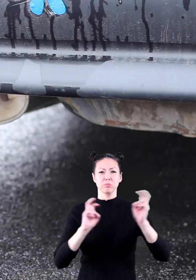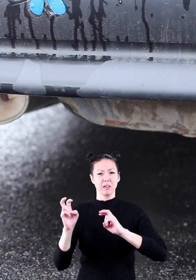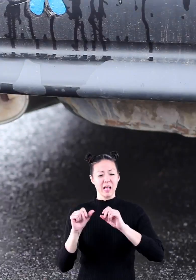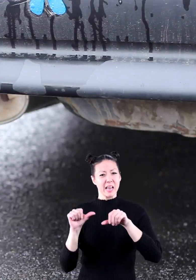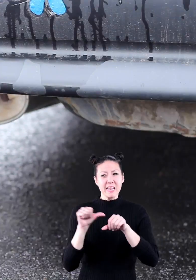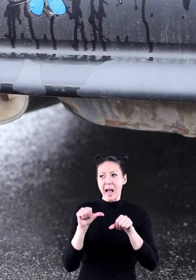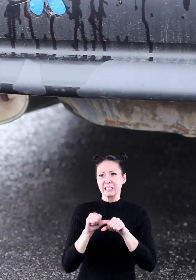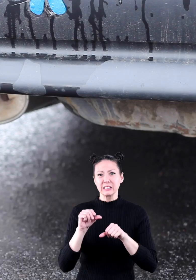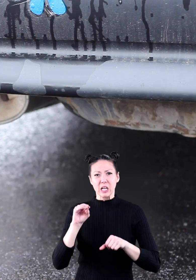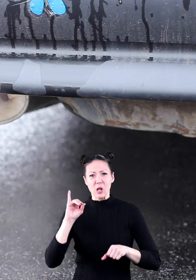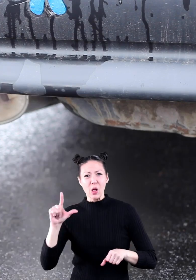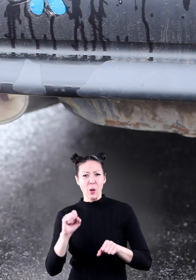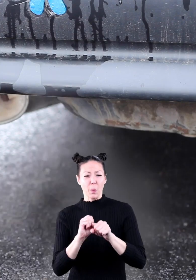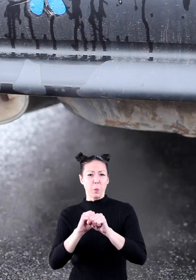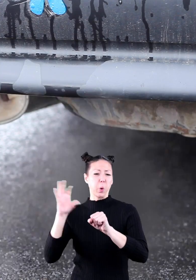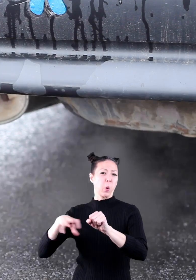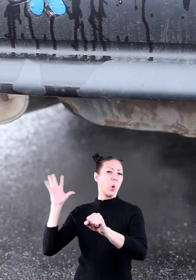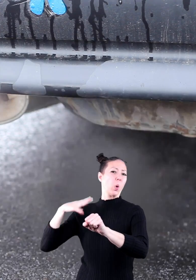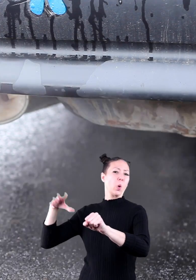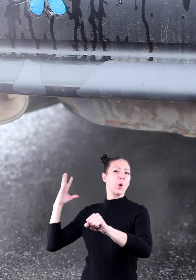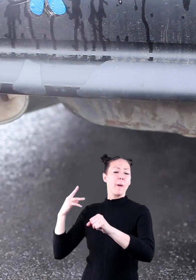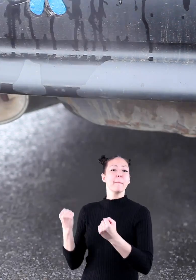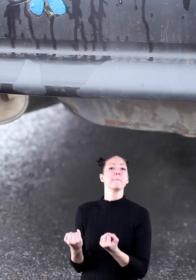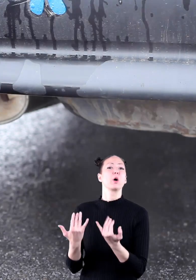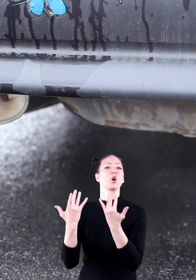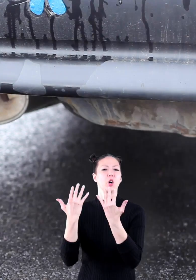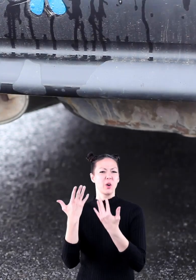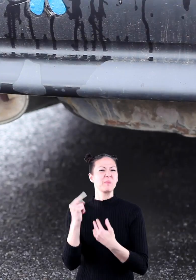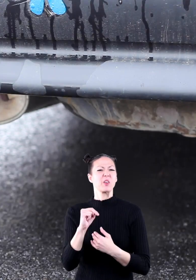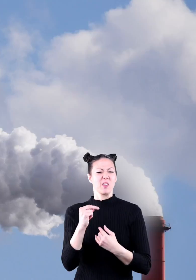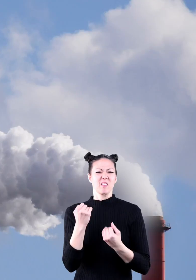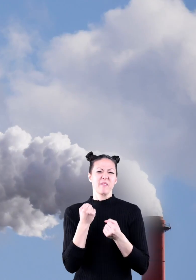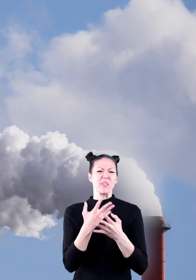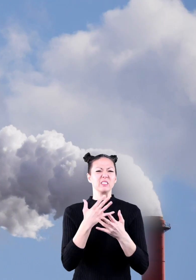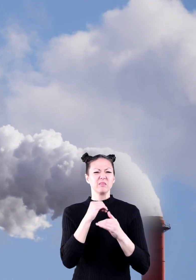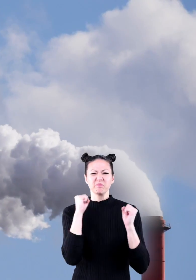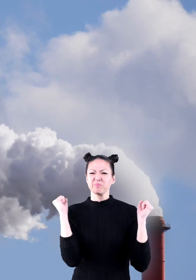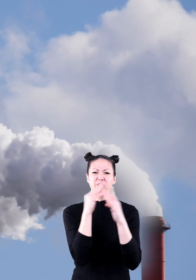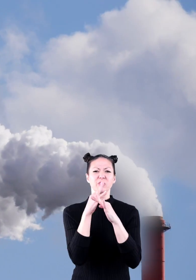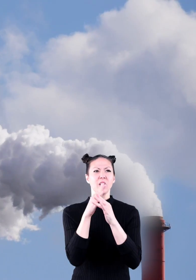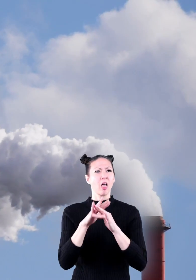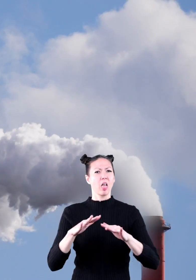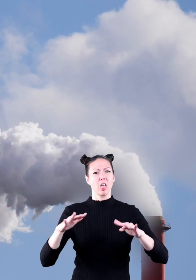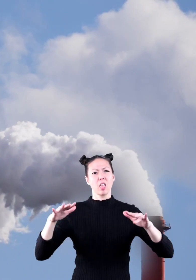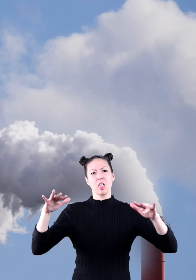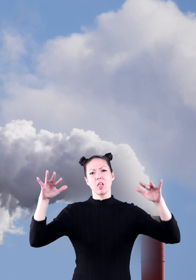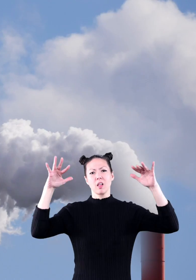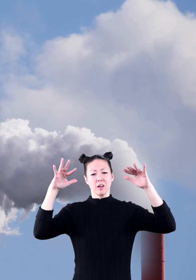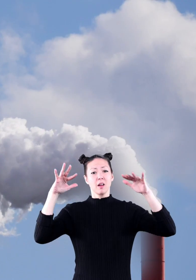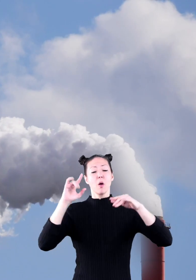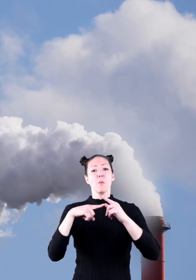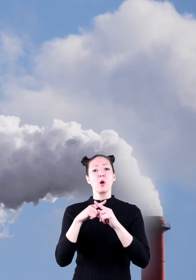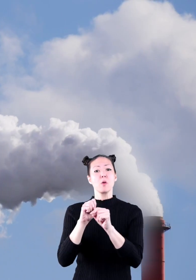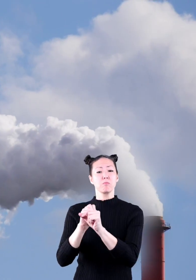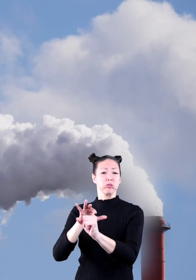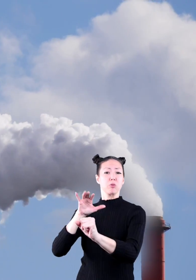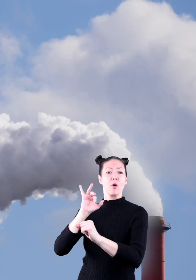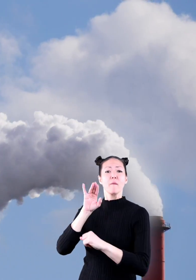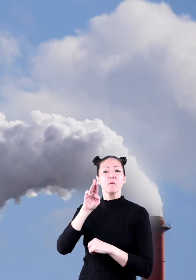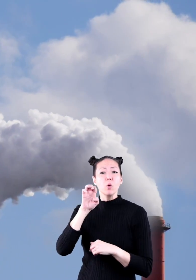gas and oil that's being burned and affecting our air. Other air pollution happens when smoke and fumes from factories,